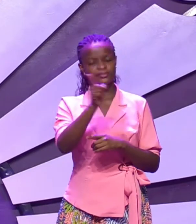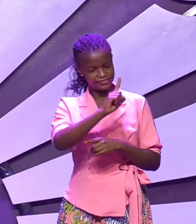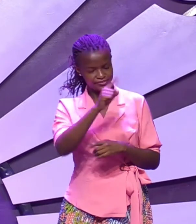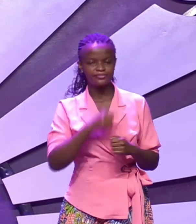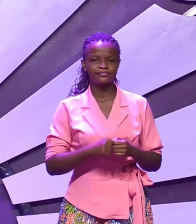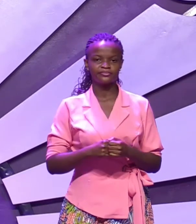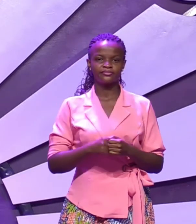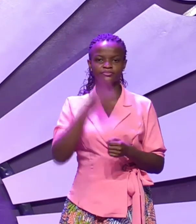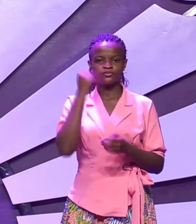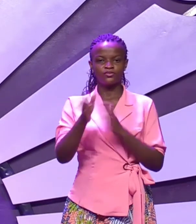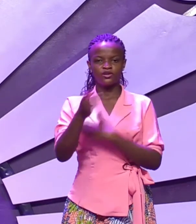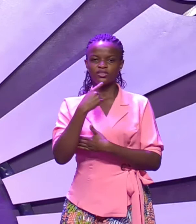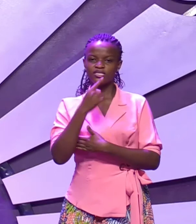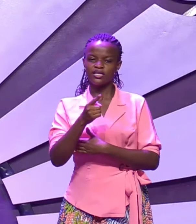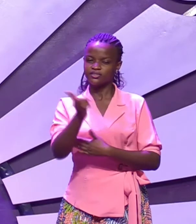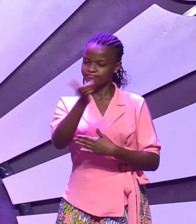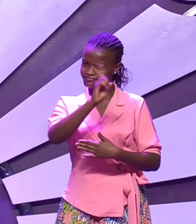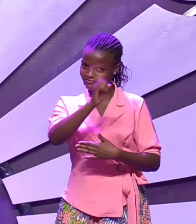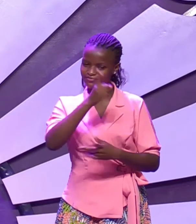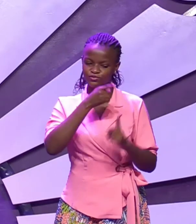that's why God says no to that woman